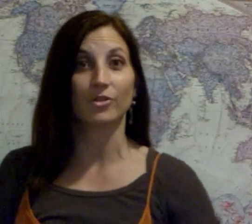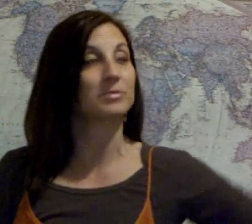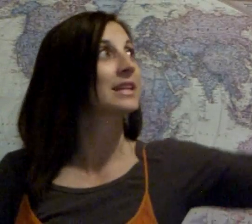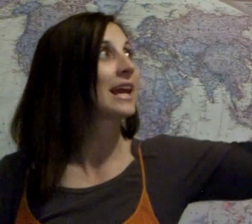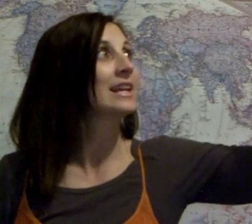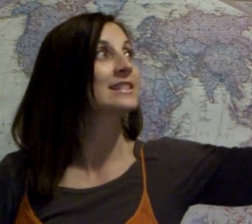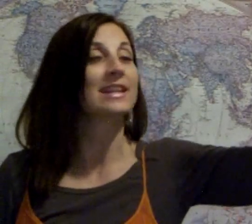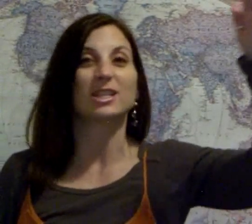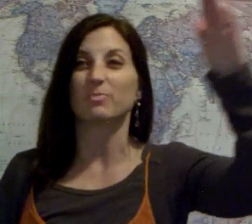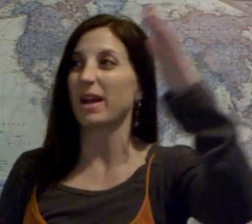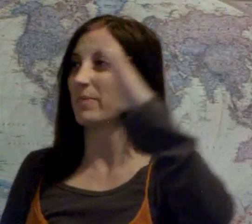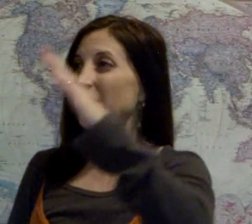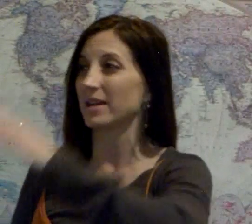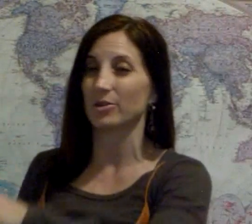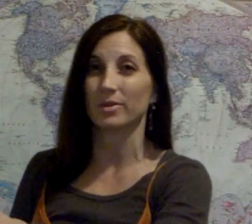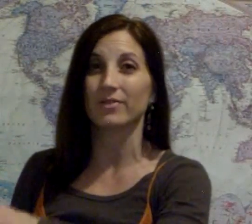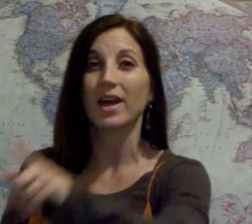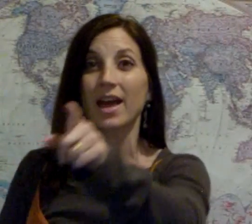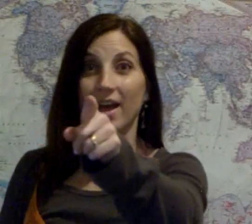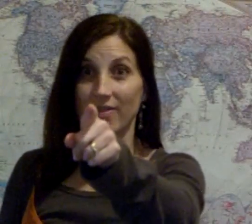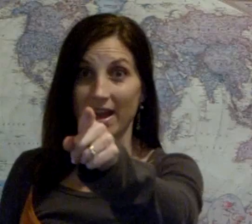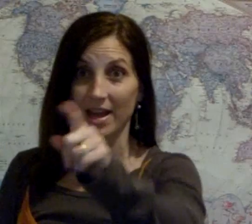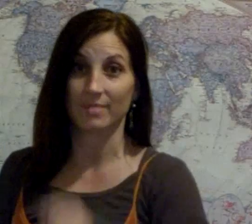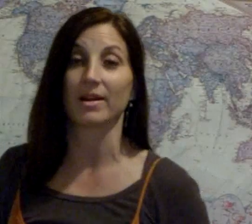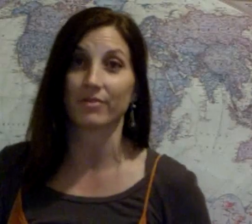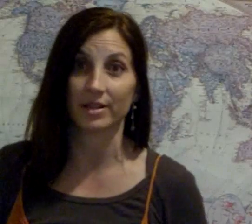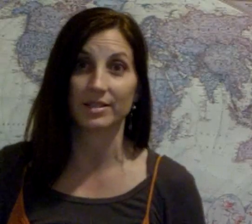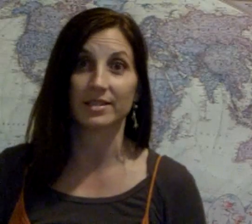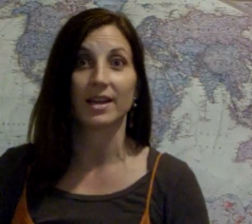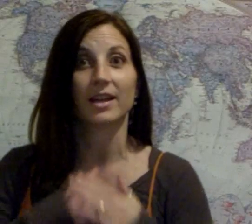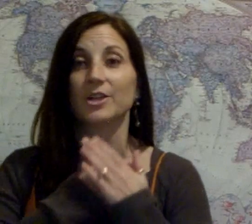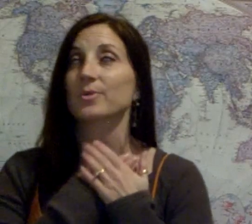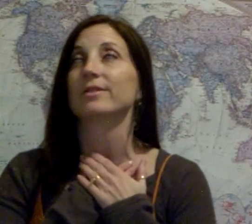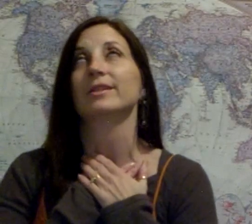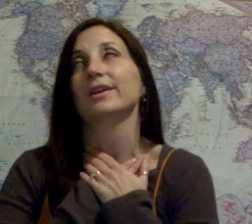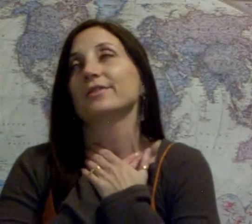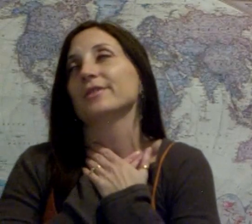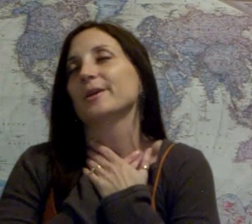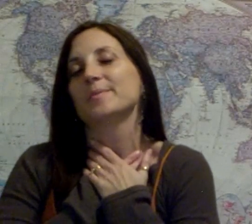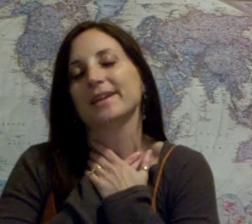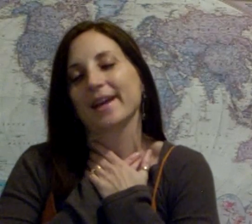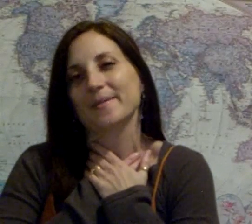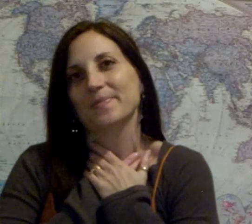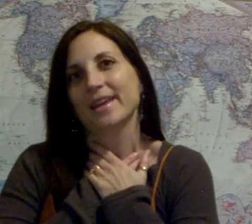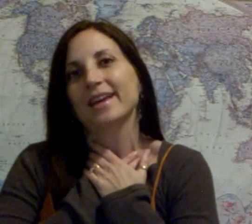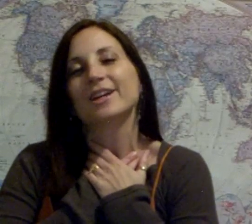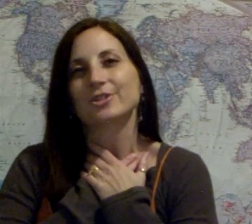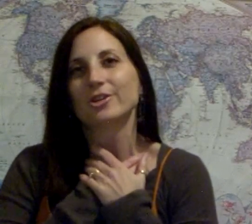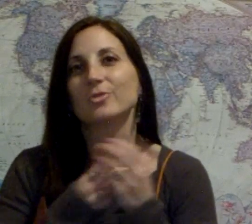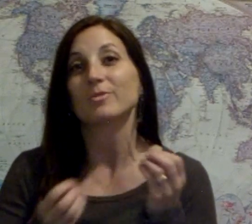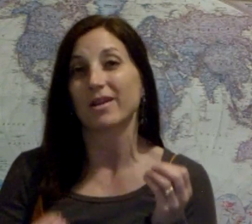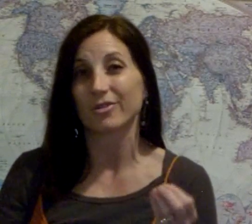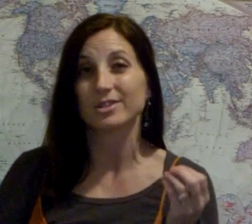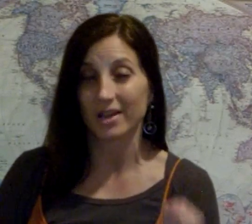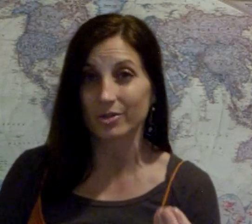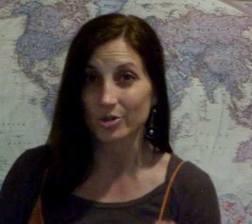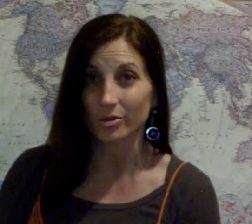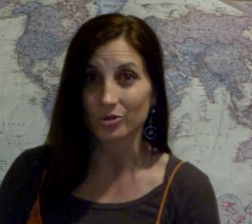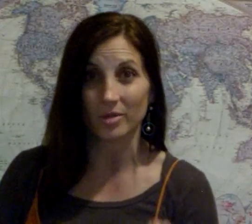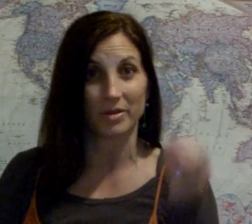I flew to Cairns, and I just backpacked down the reef. And that, my friends, is where the love affair began. It started with my first ever snorkel trip